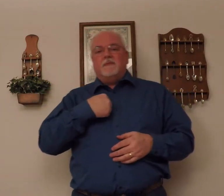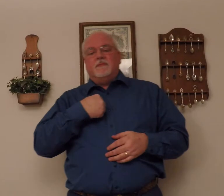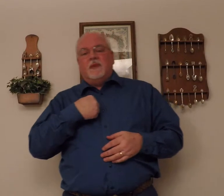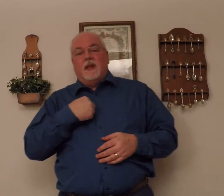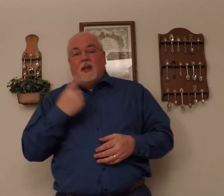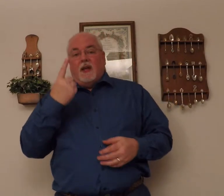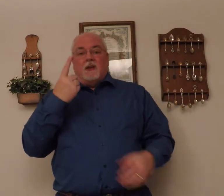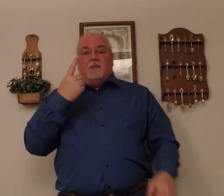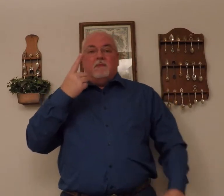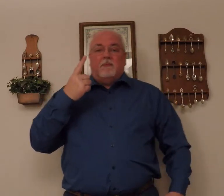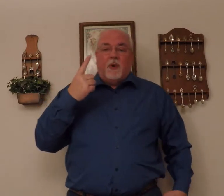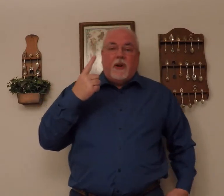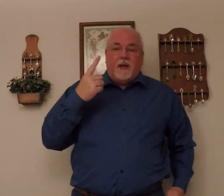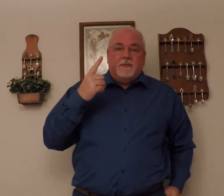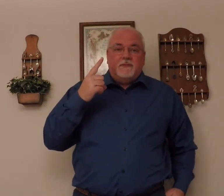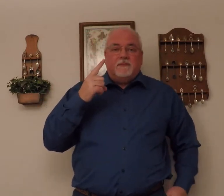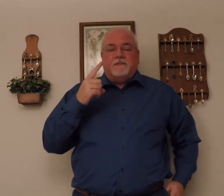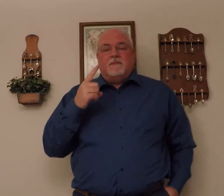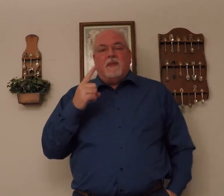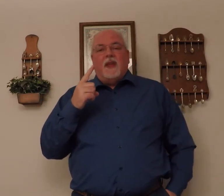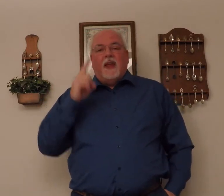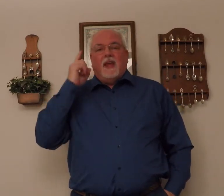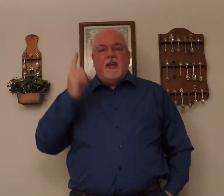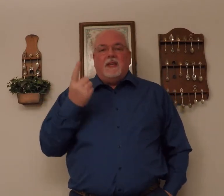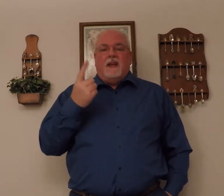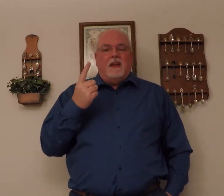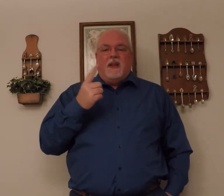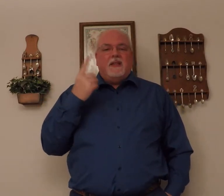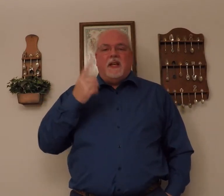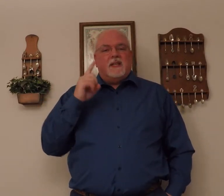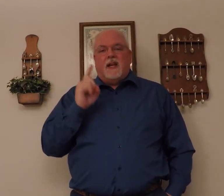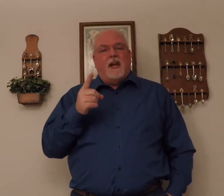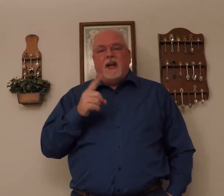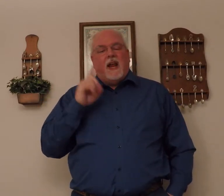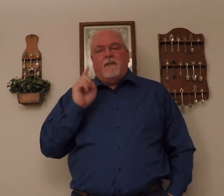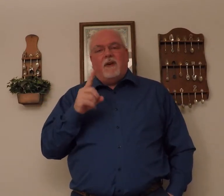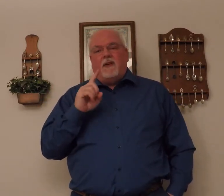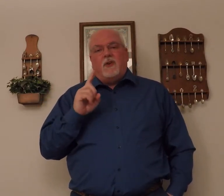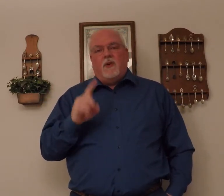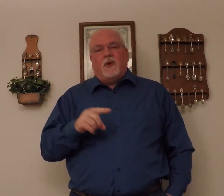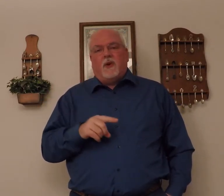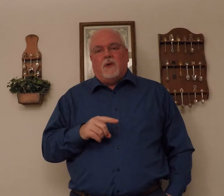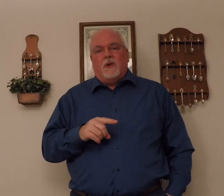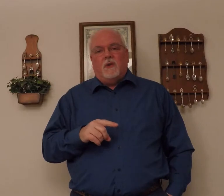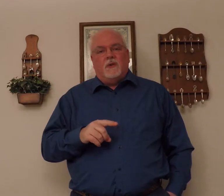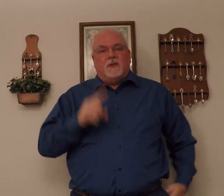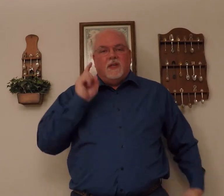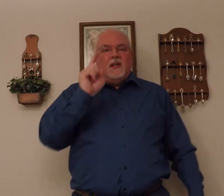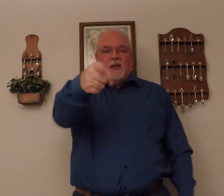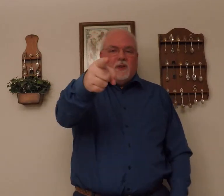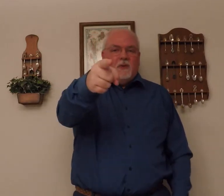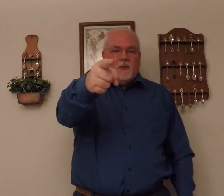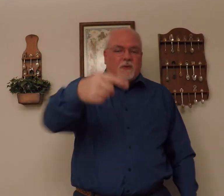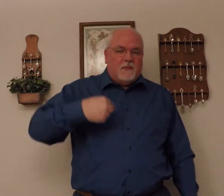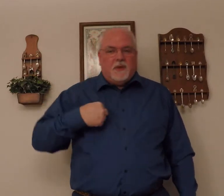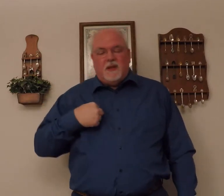throw down. Easiest sign every two year old knows. You. Me.